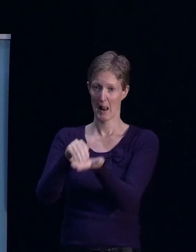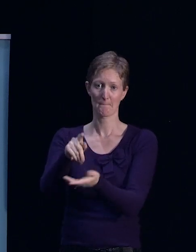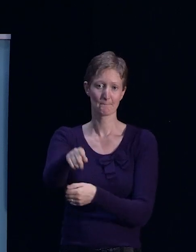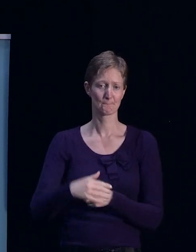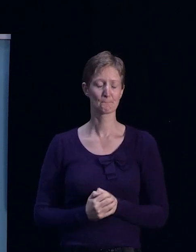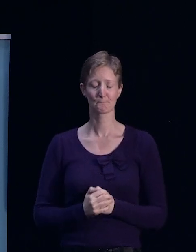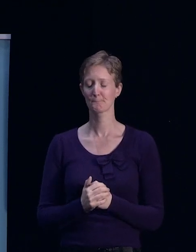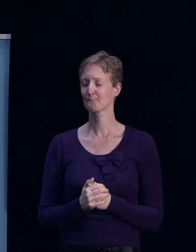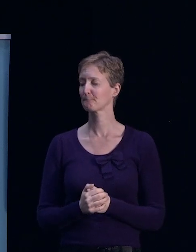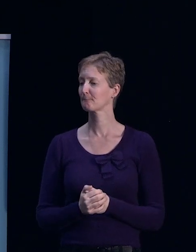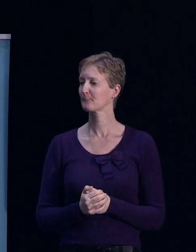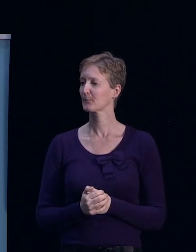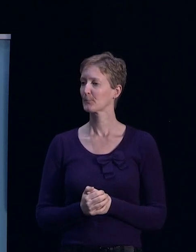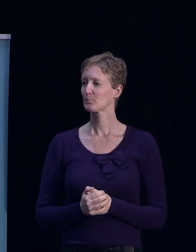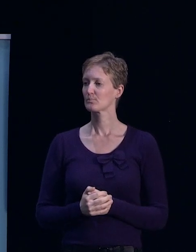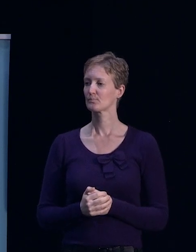My pleasure.